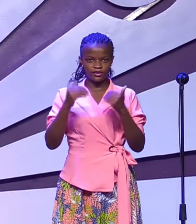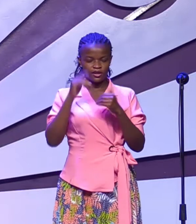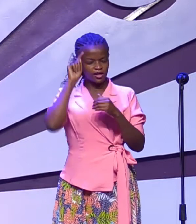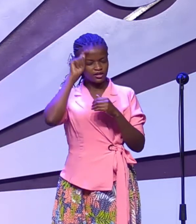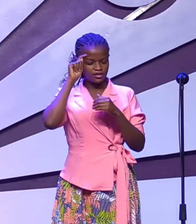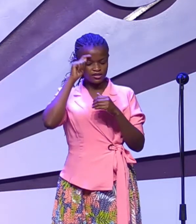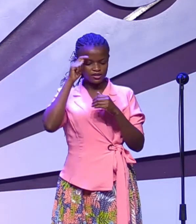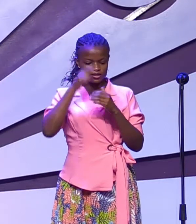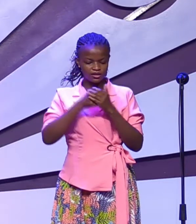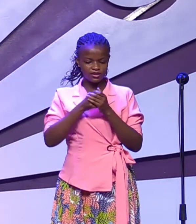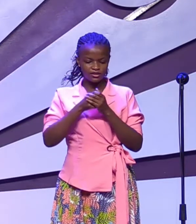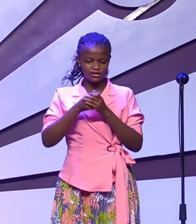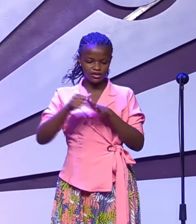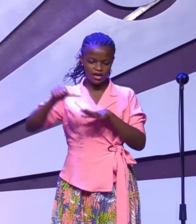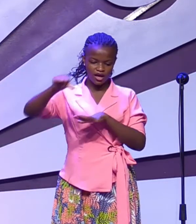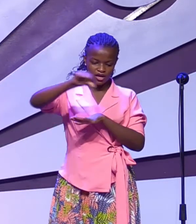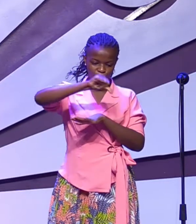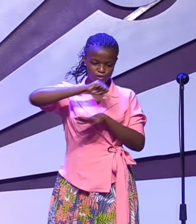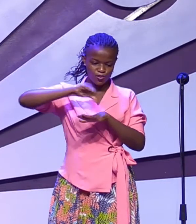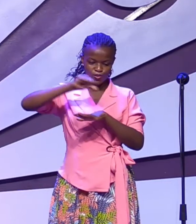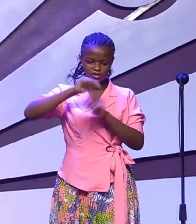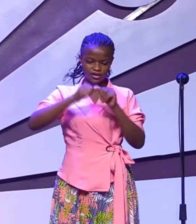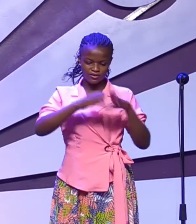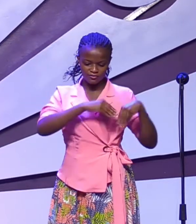anointing can be generational.